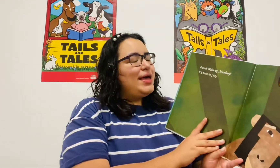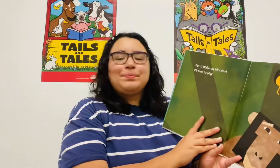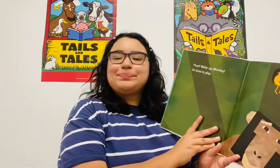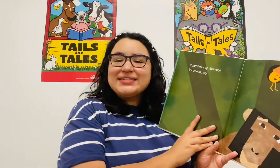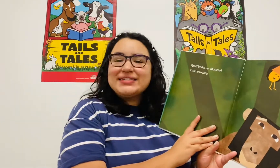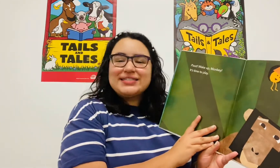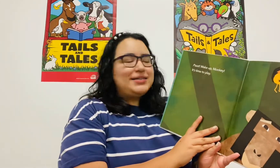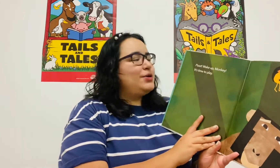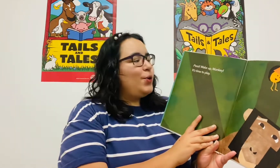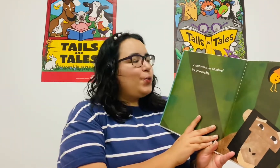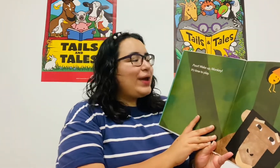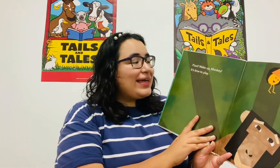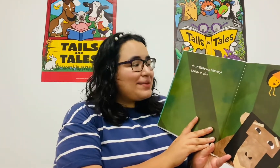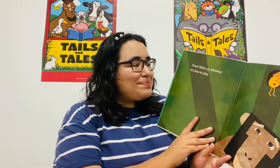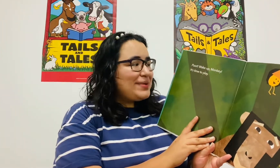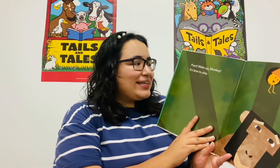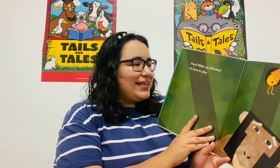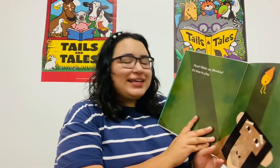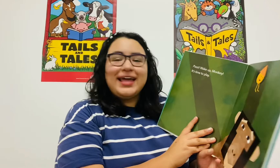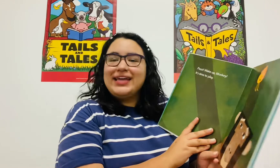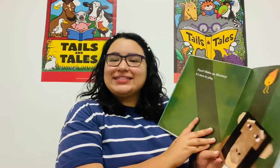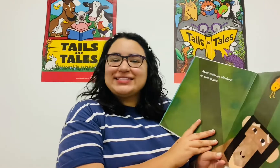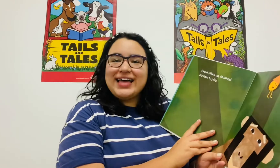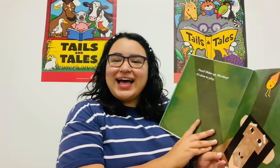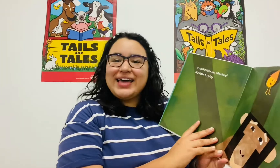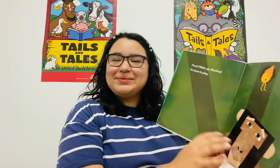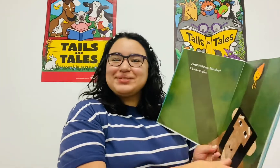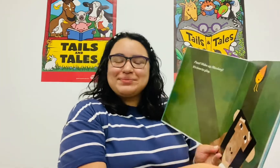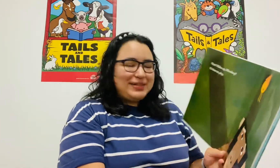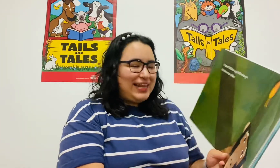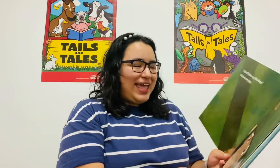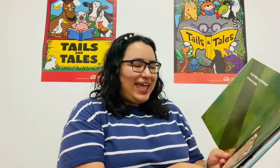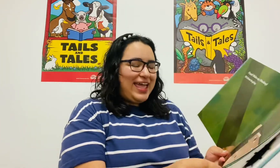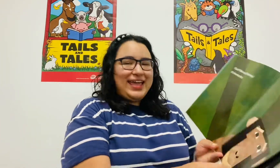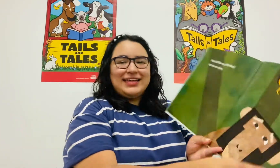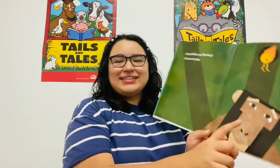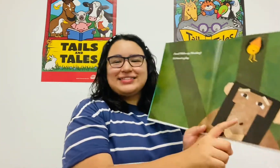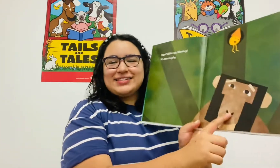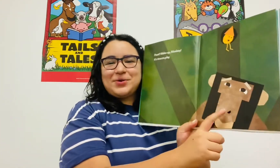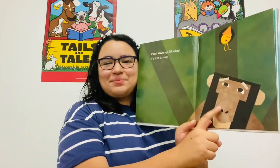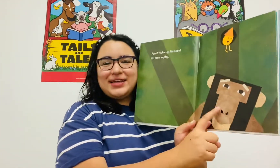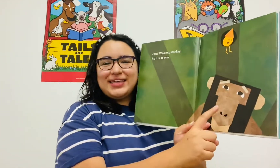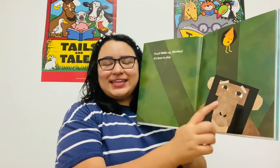Psst! Wake up monkey, it's time to play. This is our monkey.